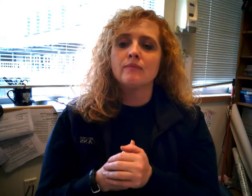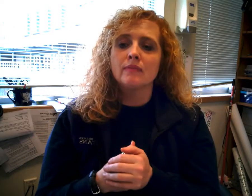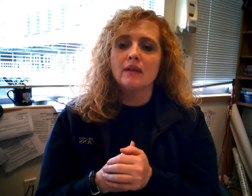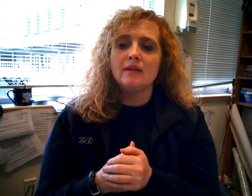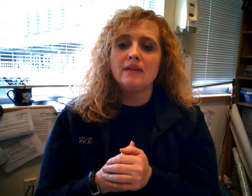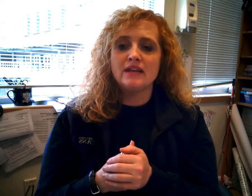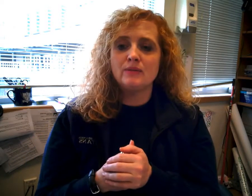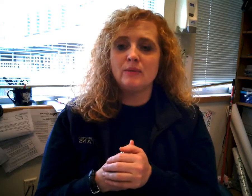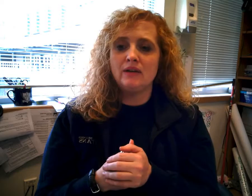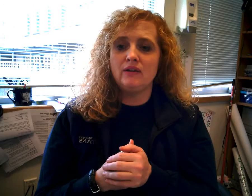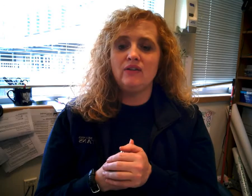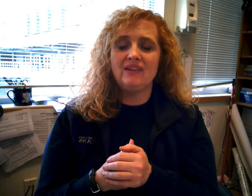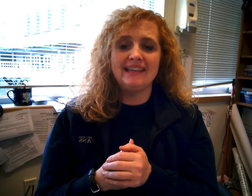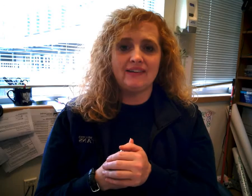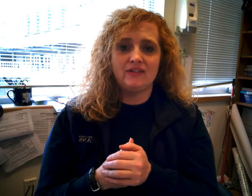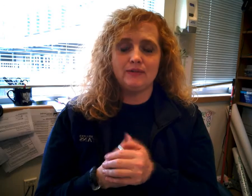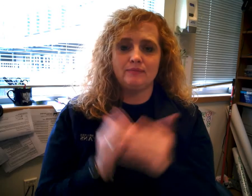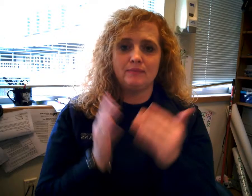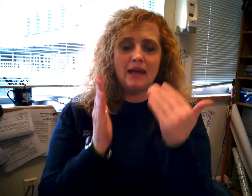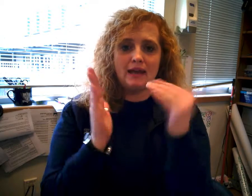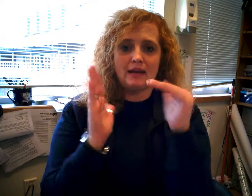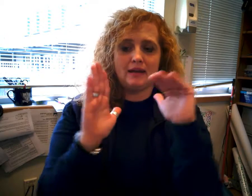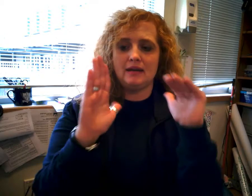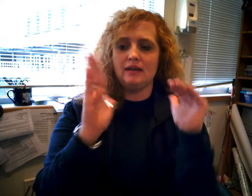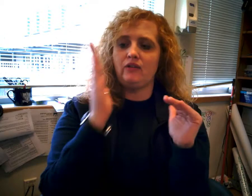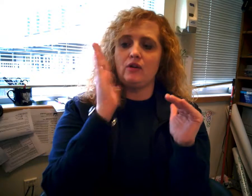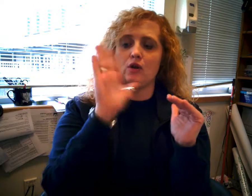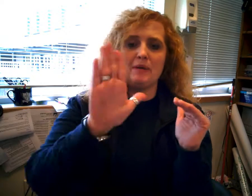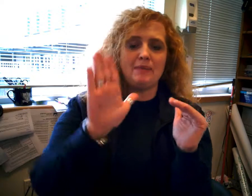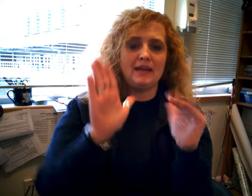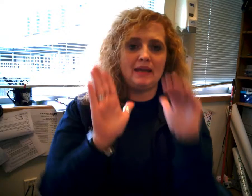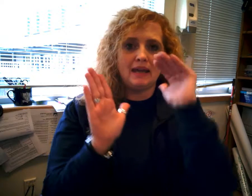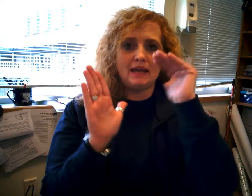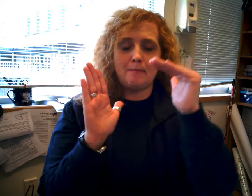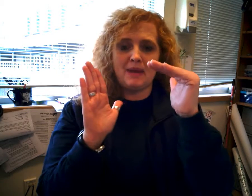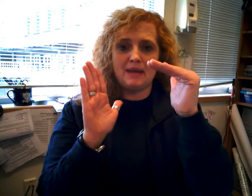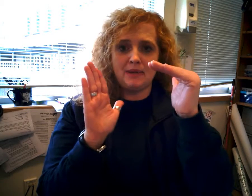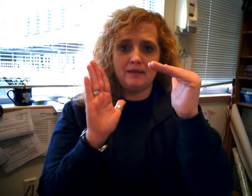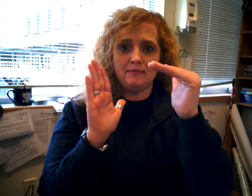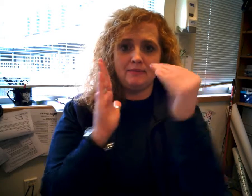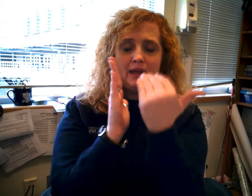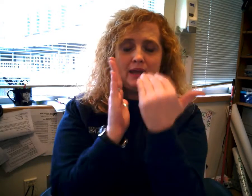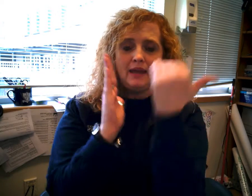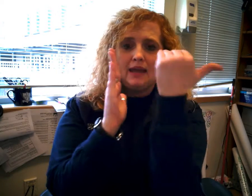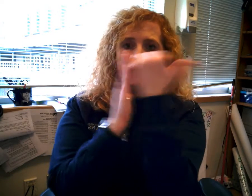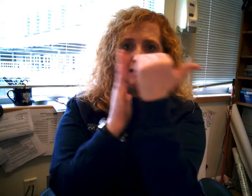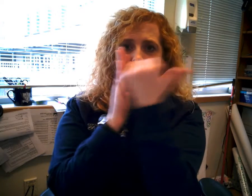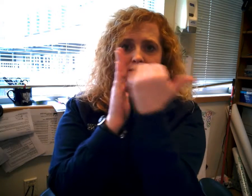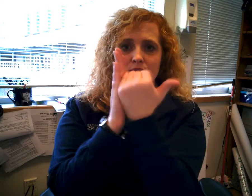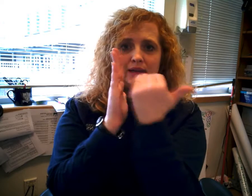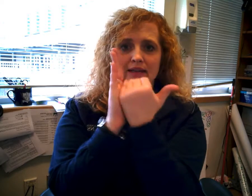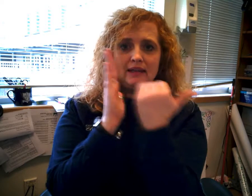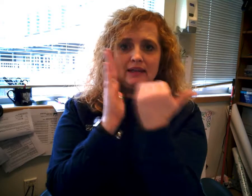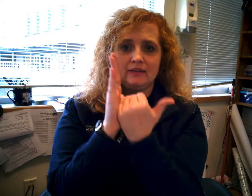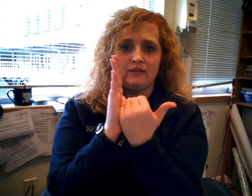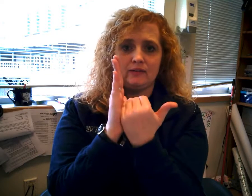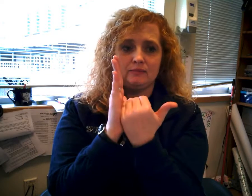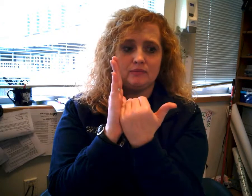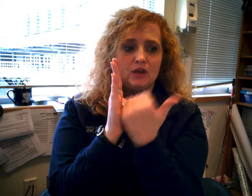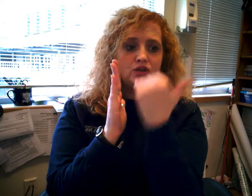The next one is list. And it's an open B and a bent B. And it's going like this. So